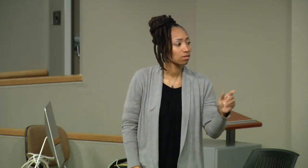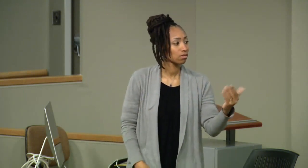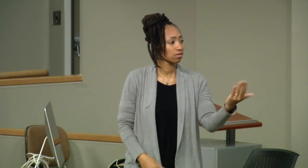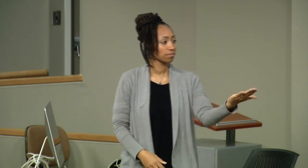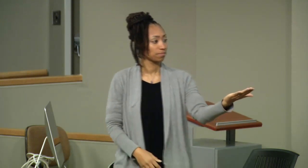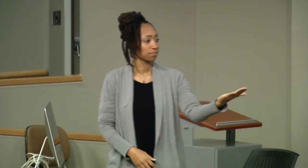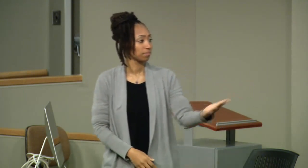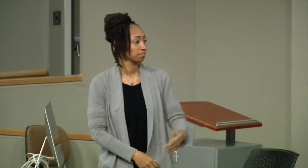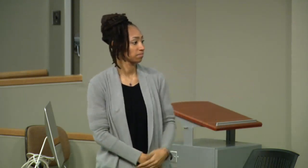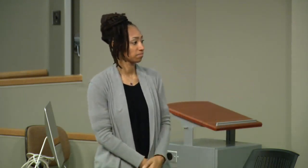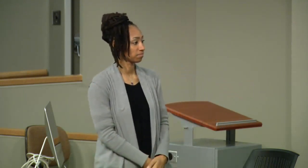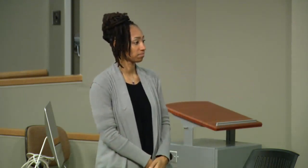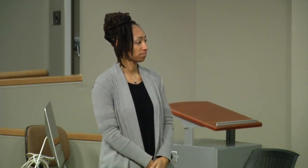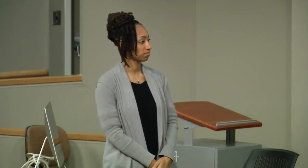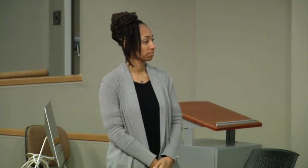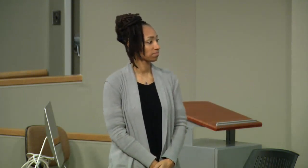Can you share about the benefits to you?